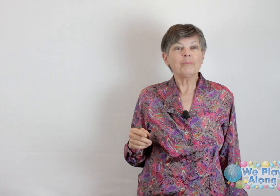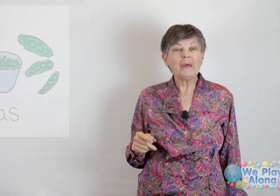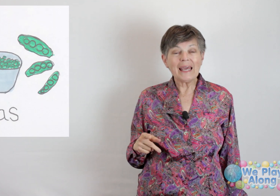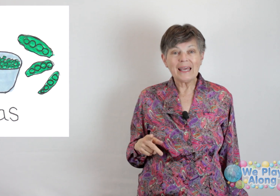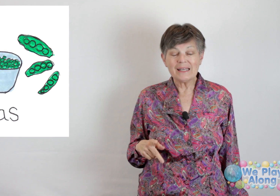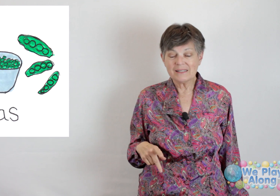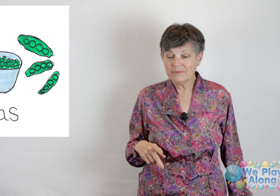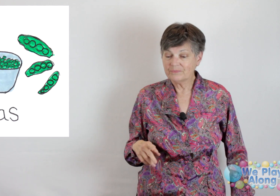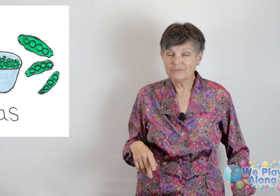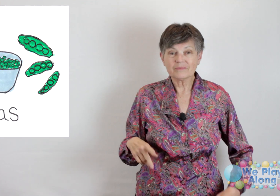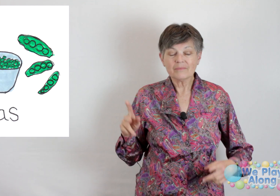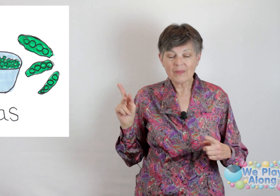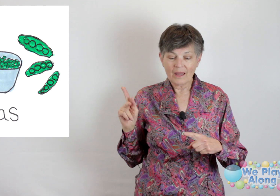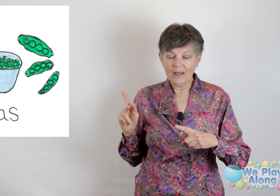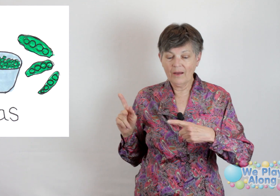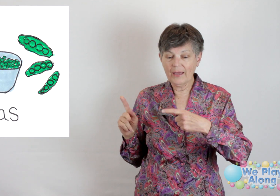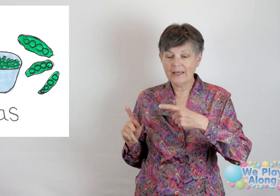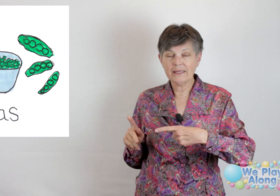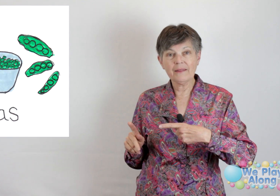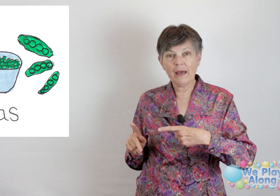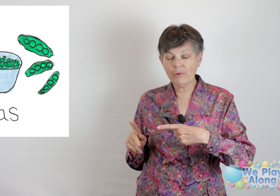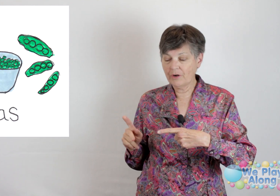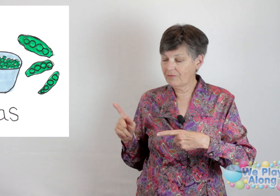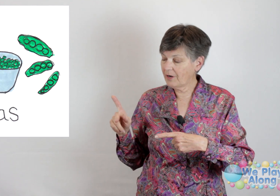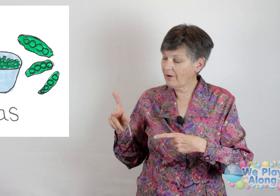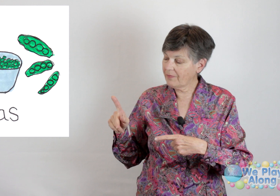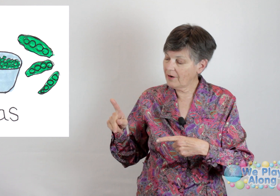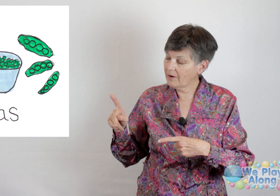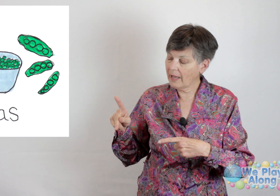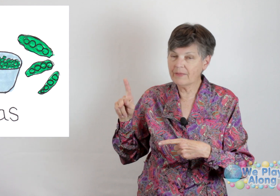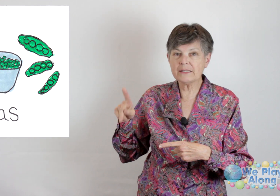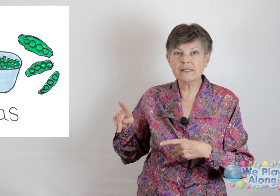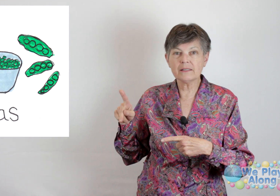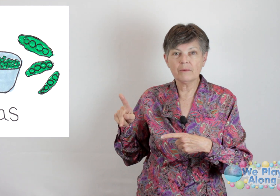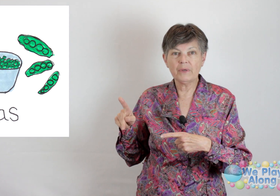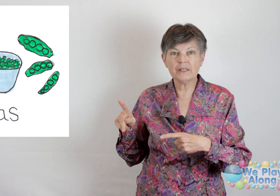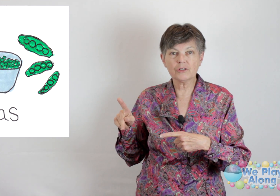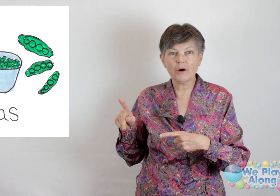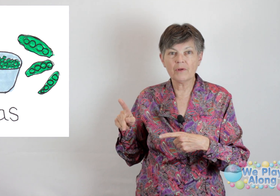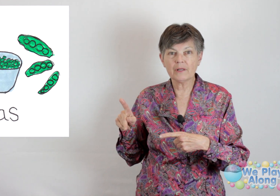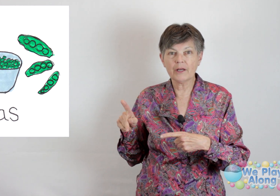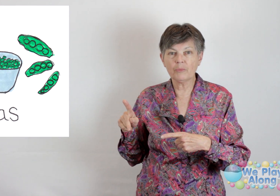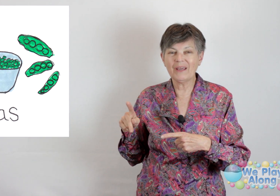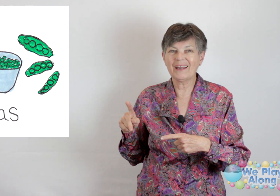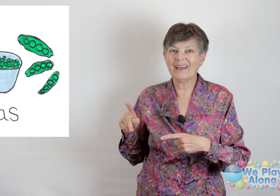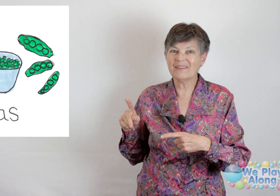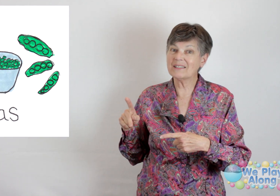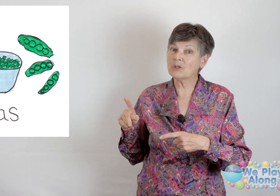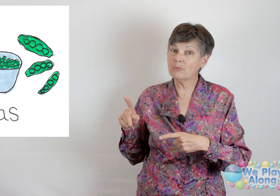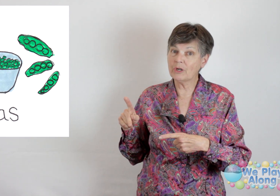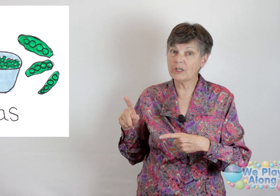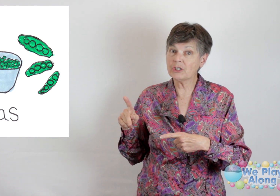And P's, okay, take that pointer finger out there, and this is, P's start with the letter P, again, this is a British